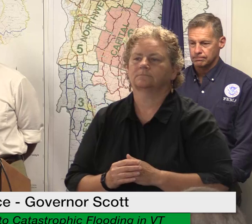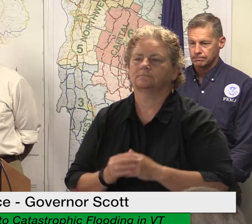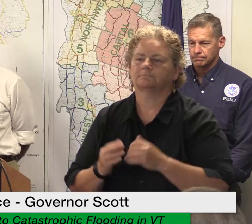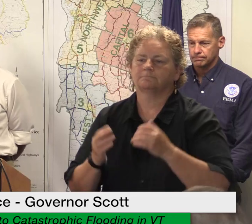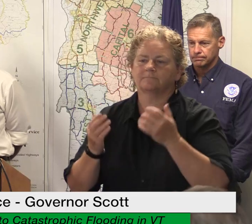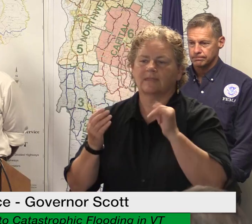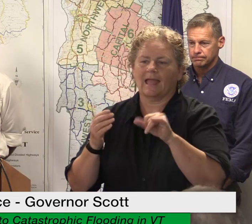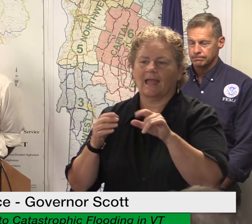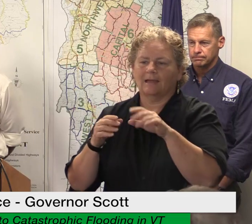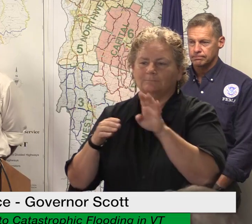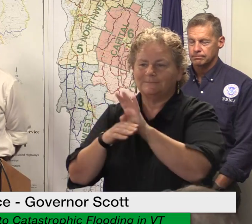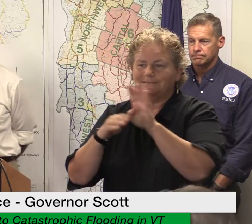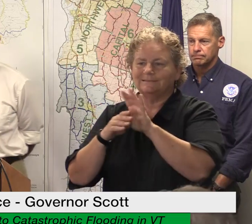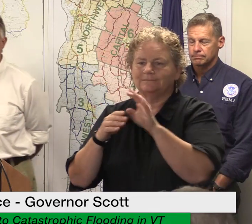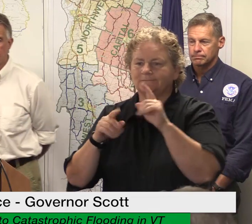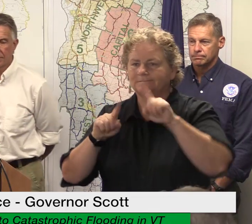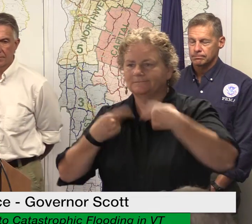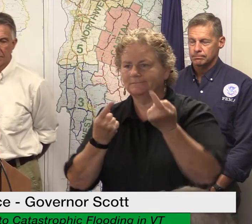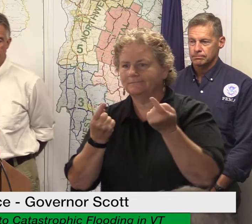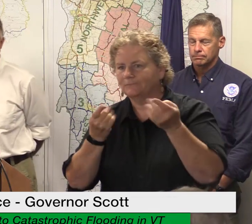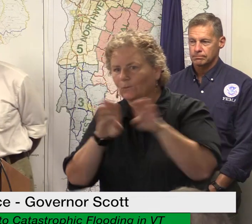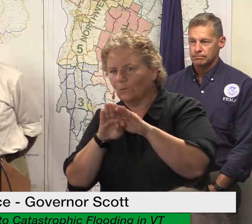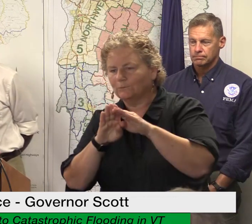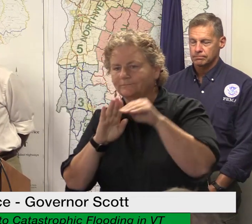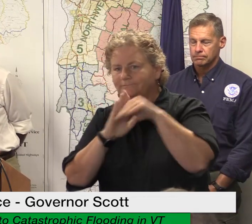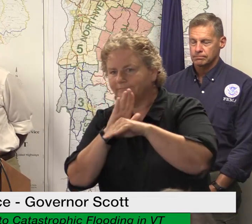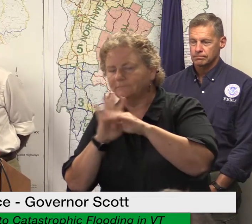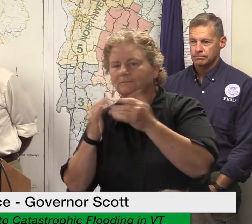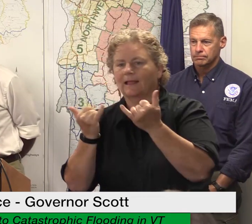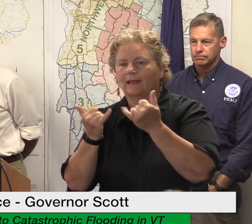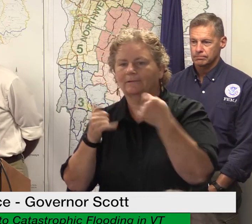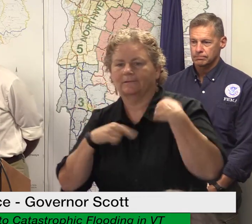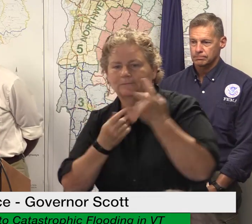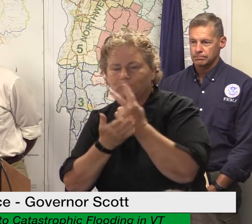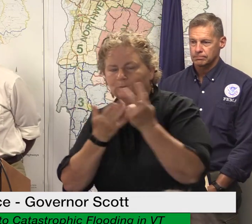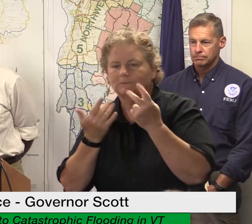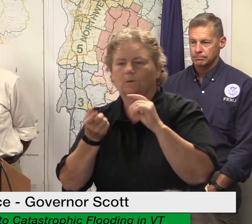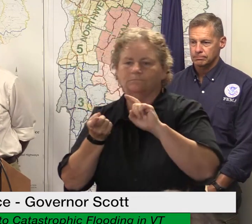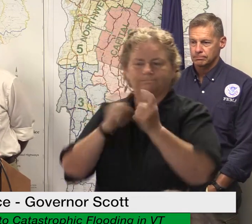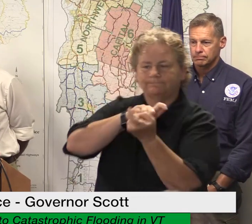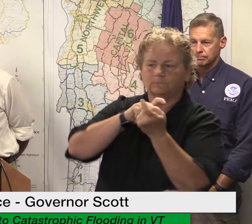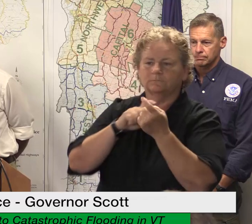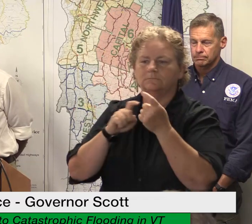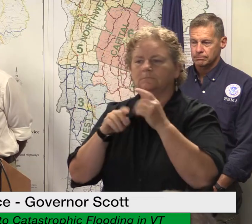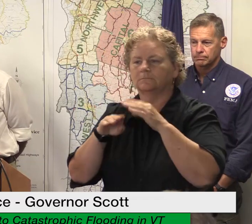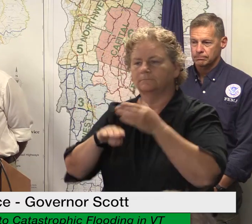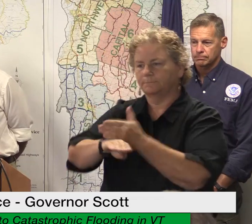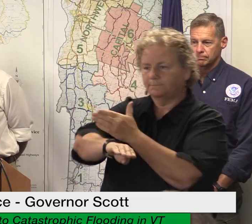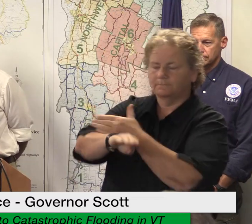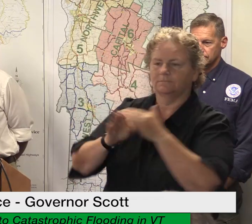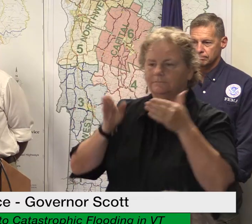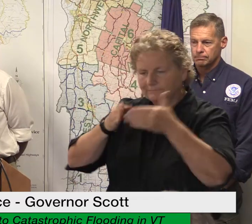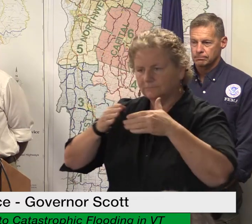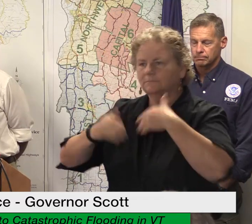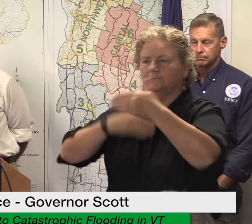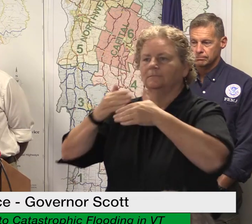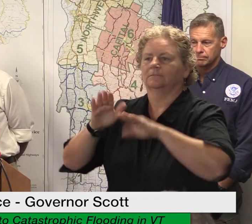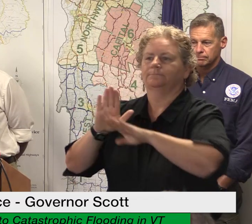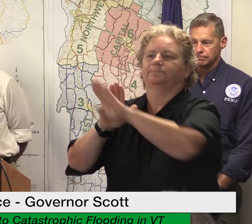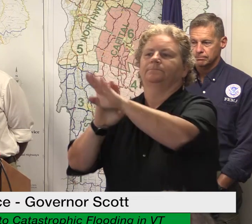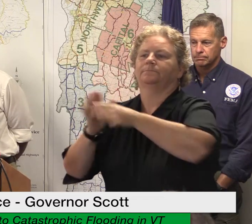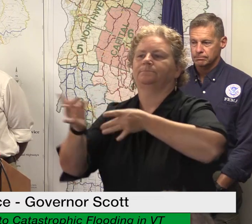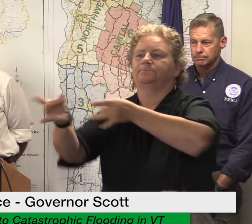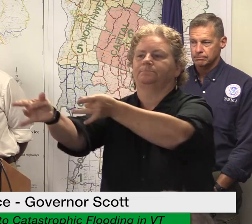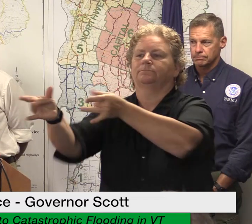as possible in the days ahead again we do not yet have all the details in place but we wanted to make this